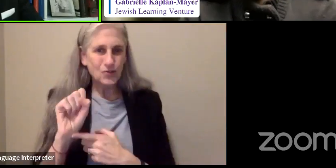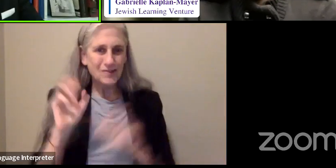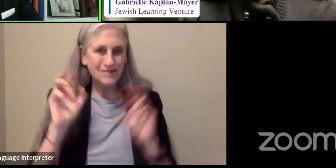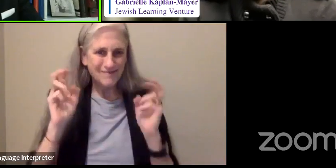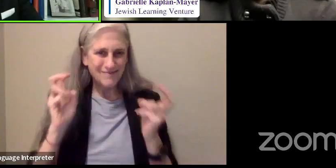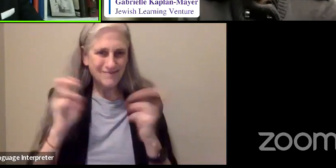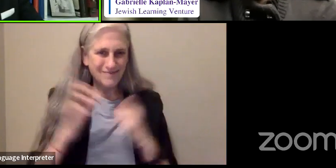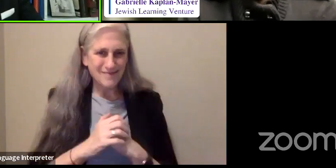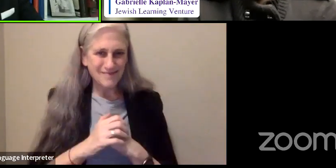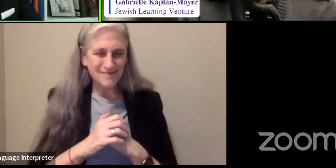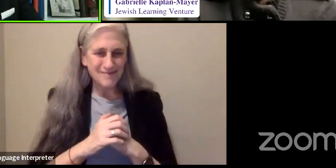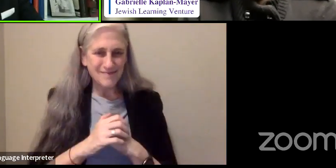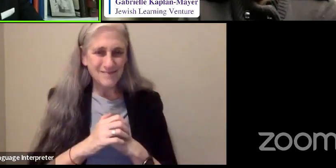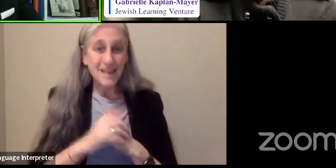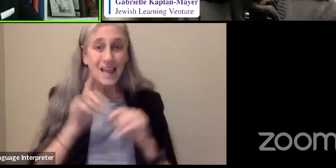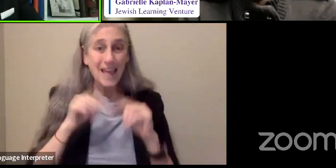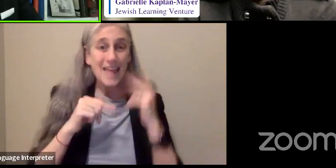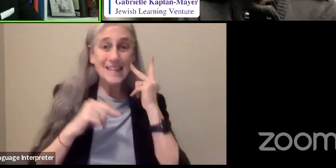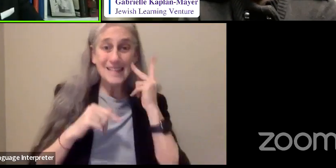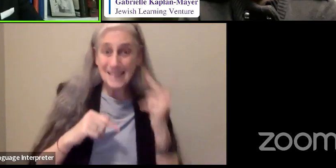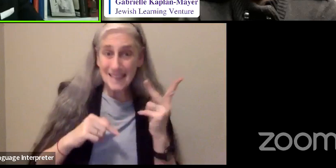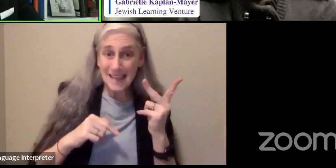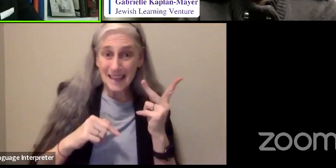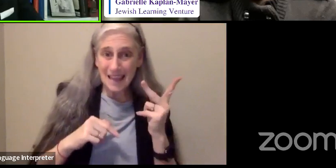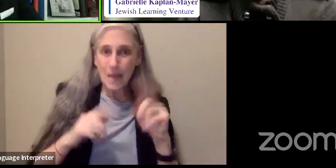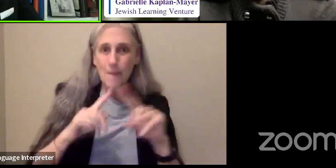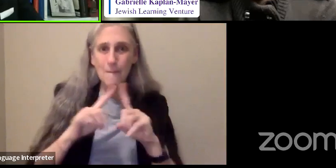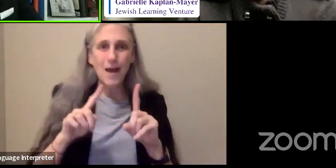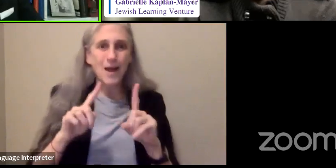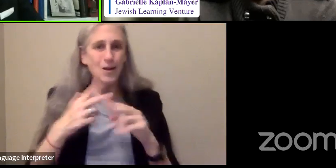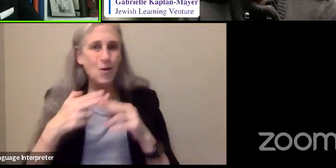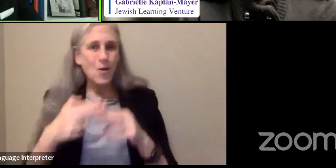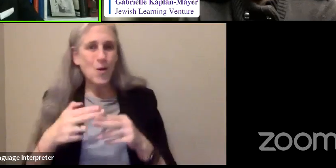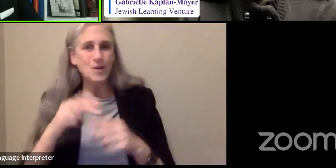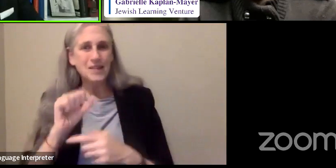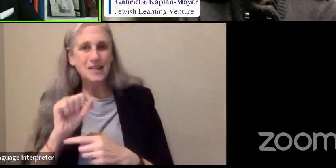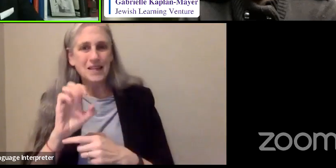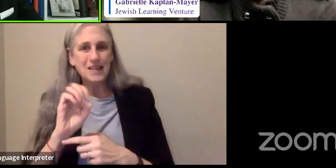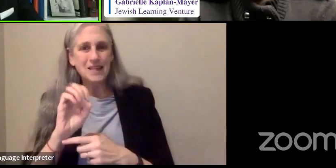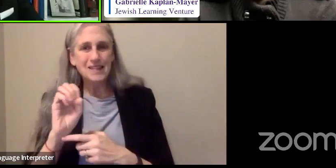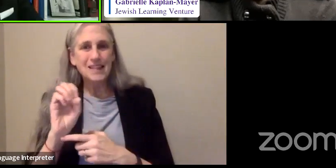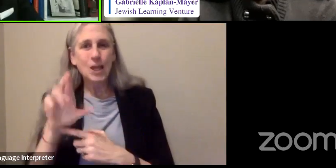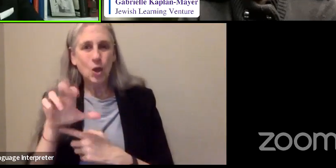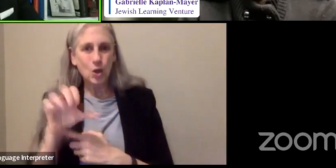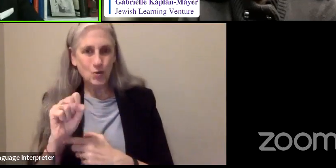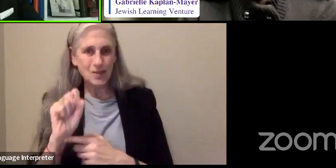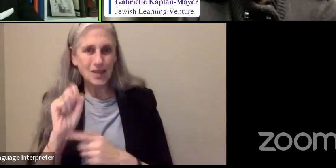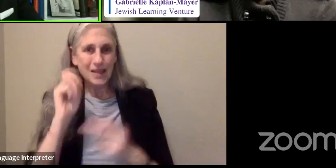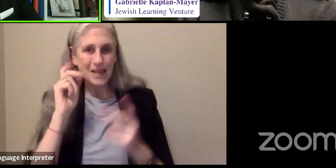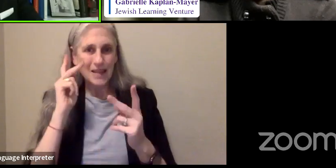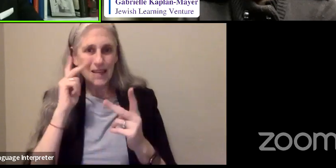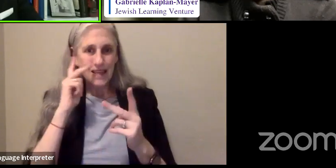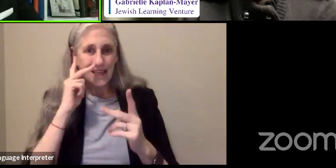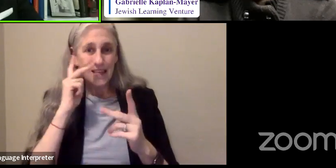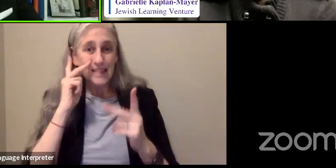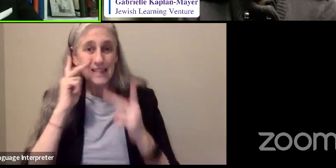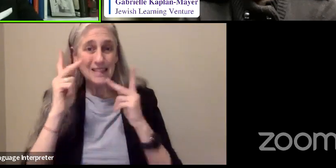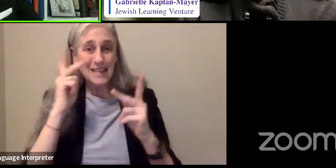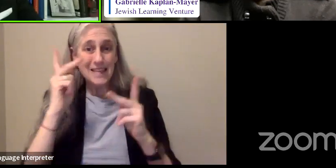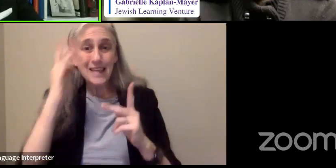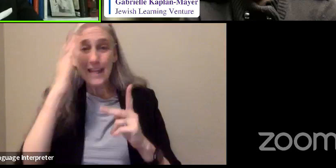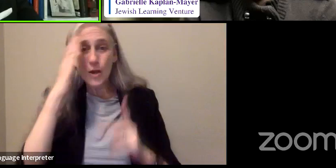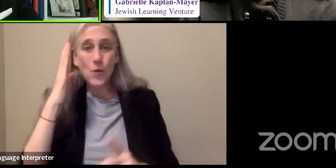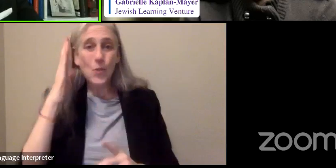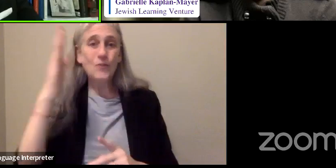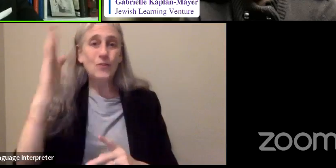are people who can see. And it's sort of mixed up